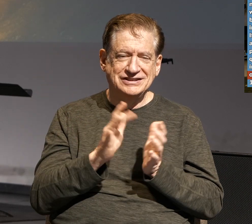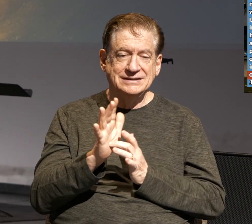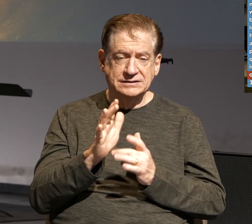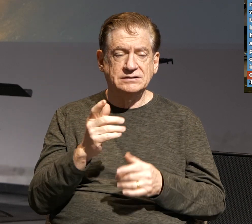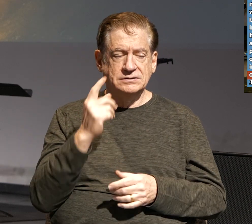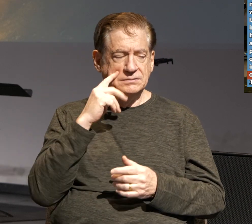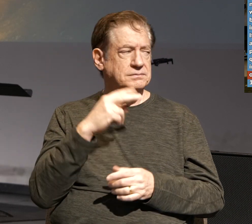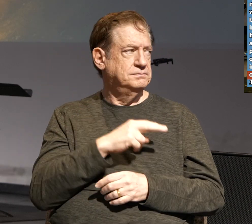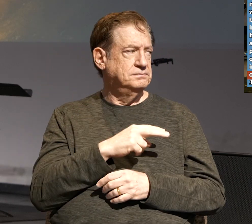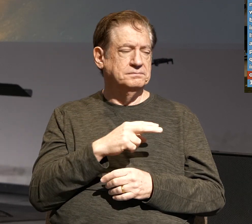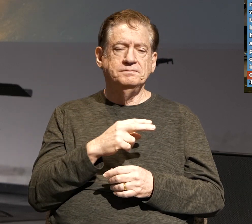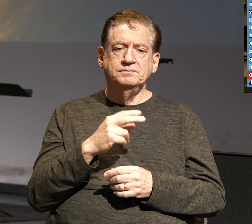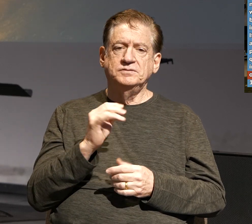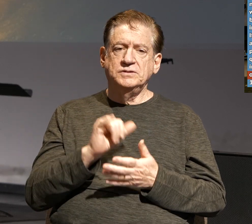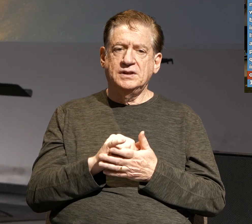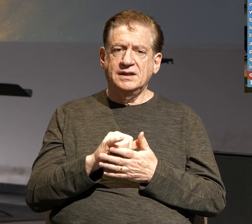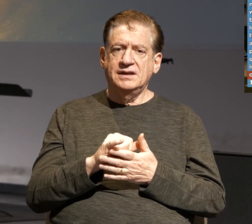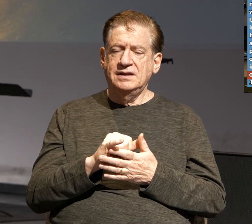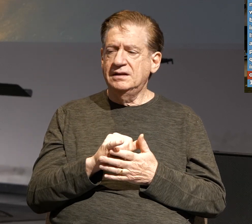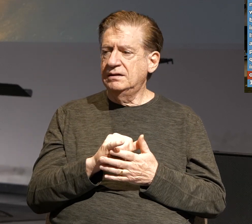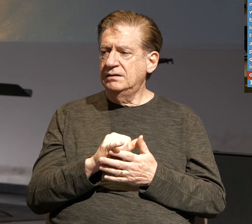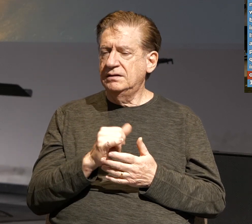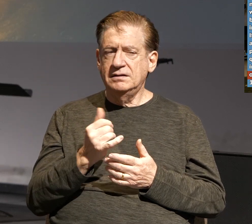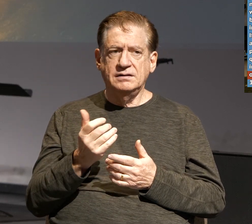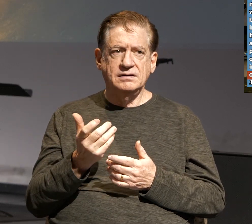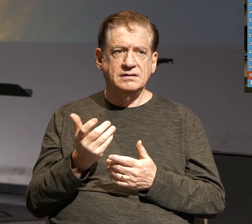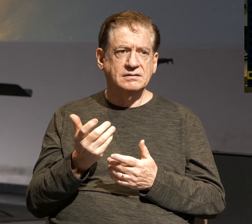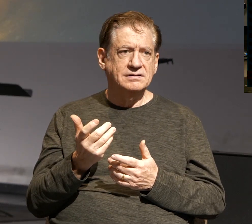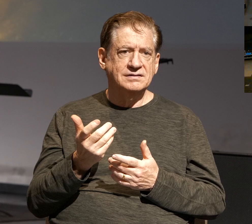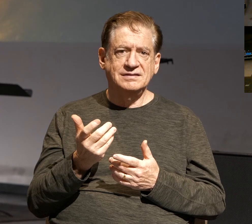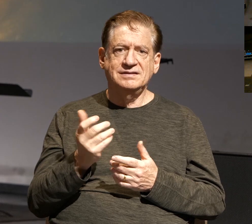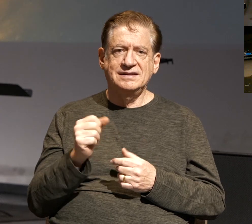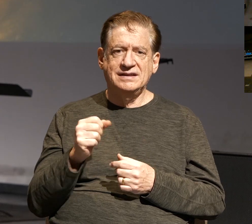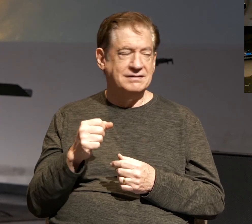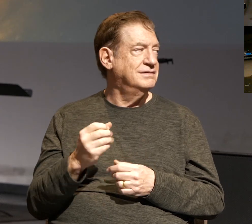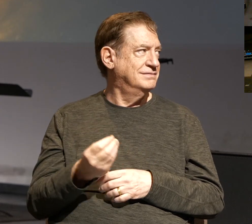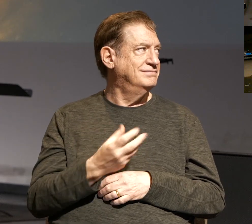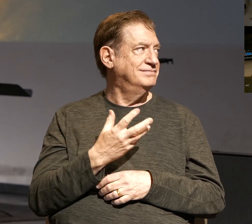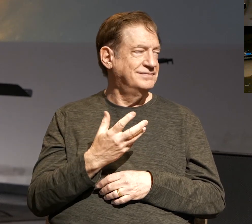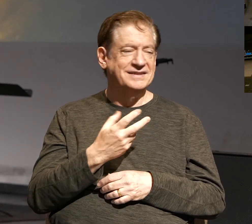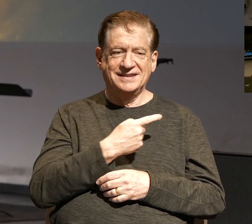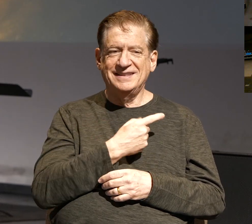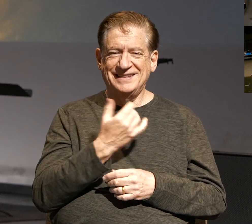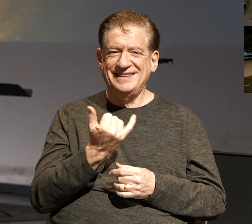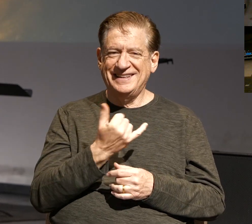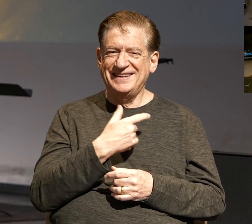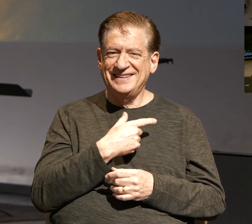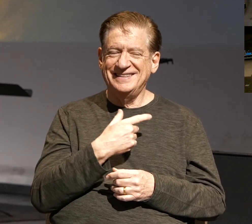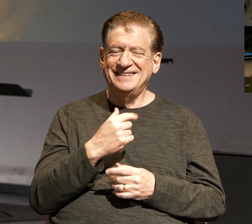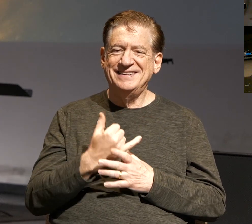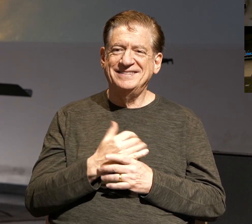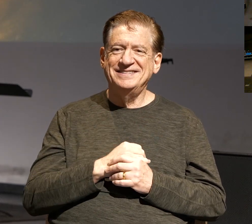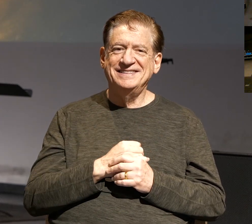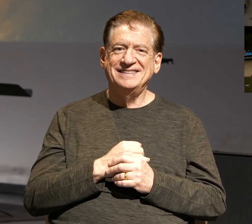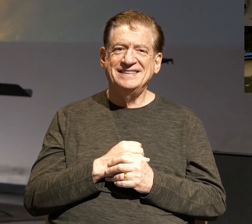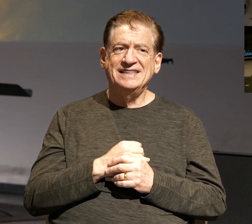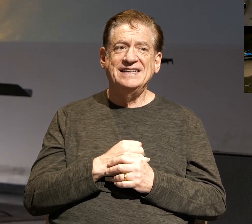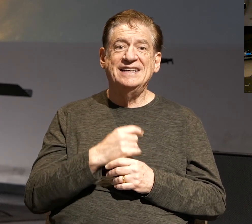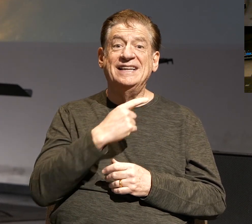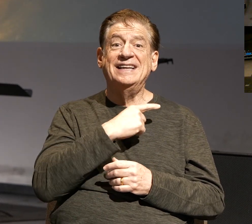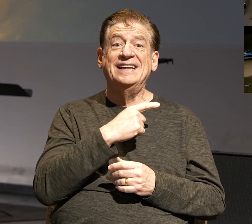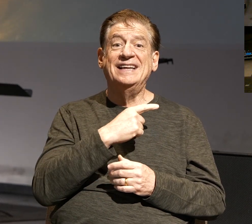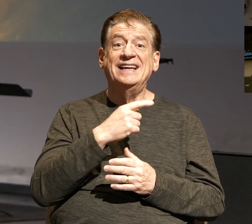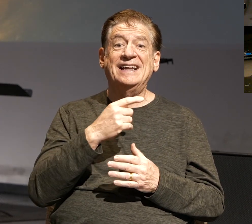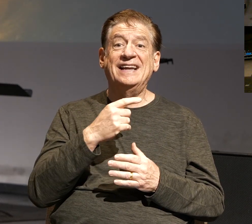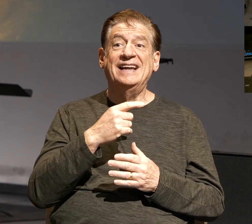can pull this off so we don't have to just do like this. Yeah, yeah, there we go. Yeah, back there. That's totally fine. He leads